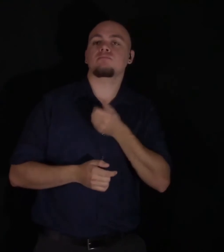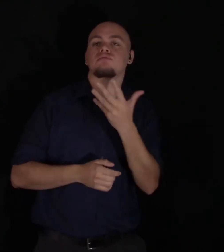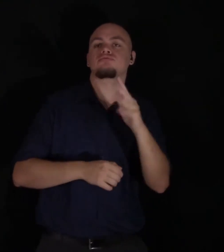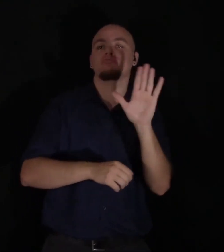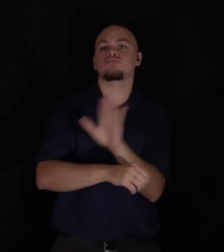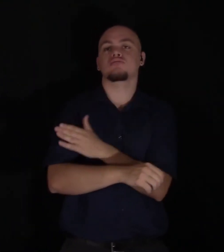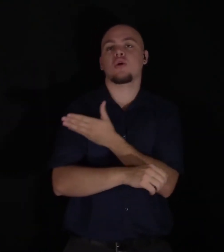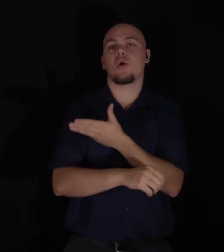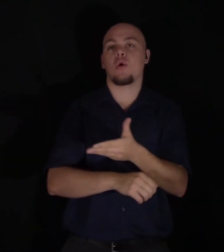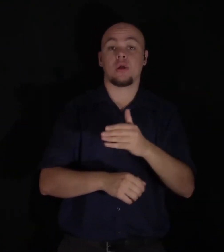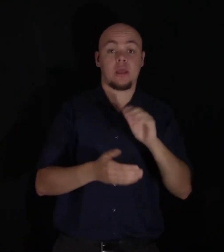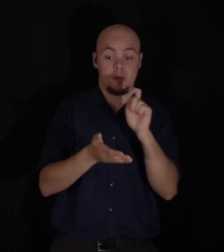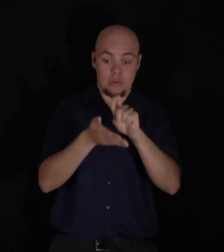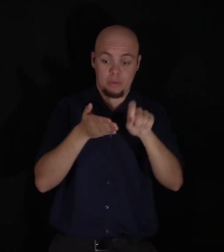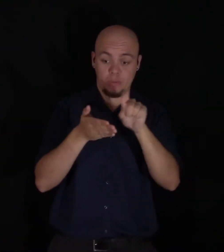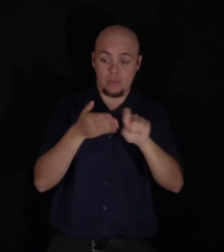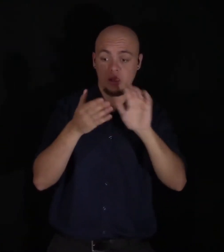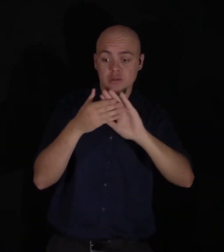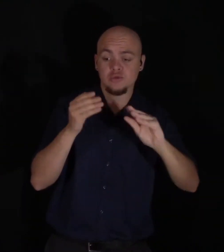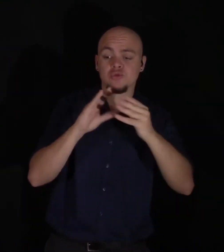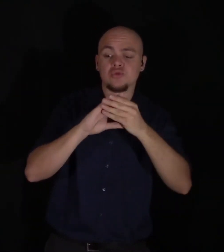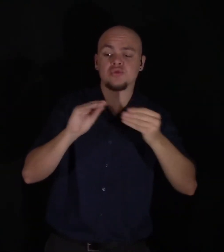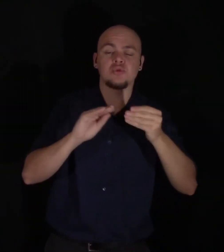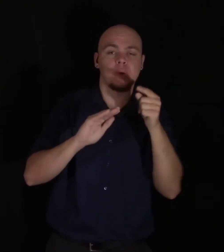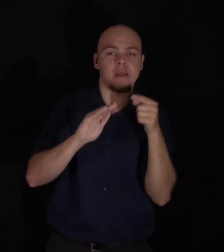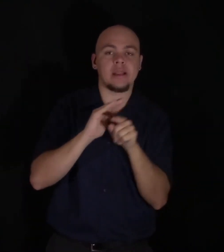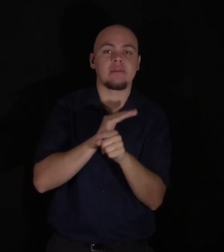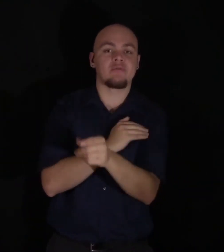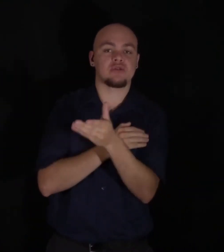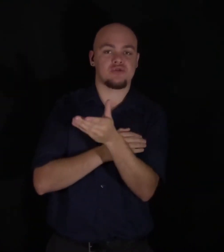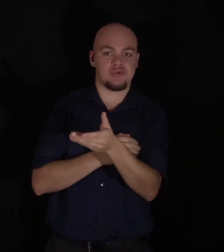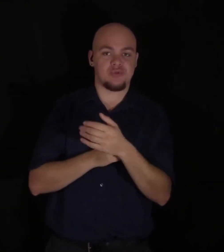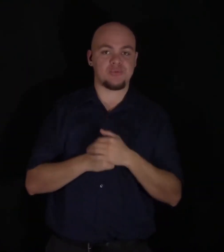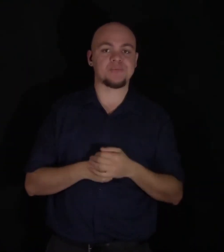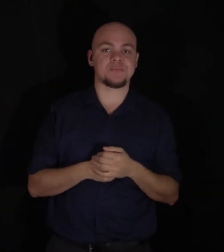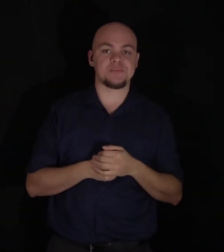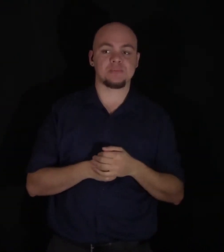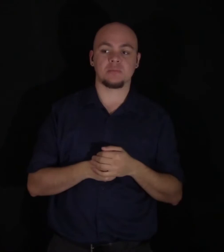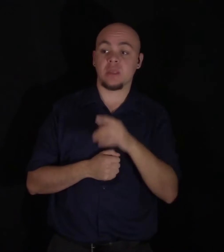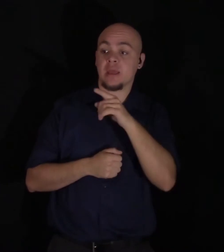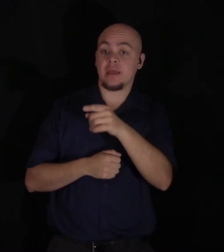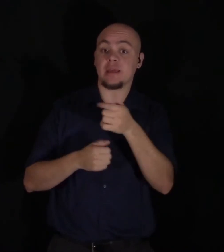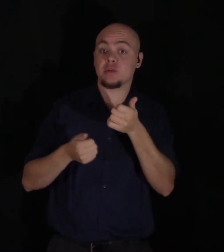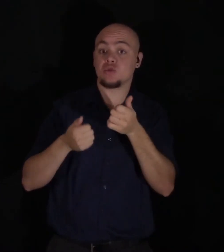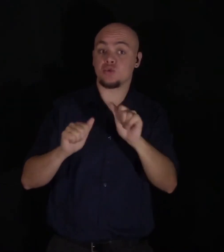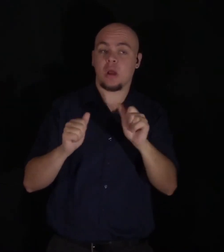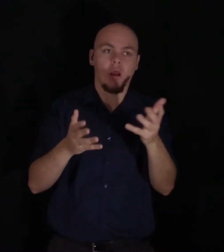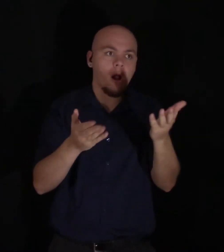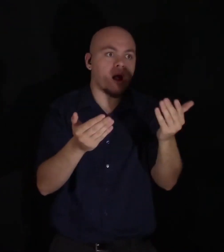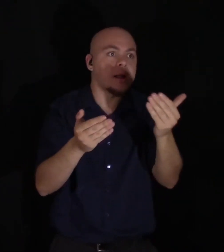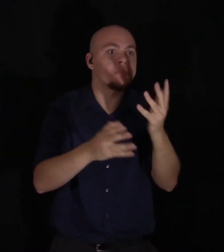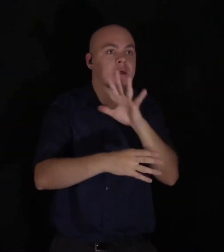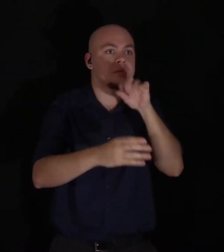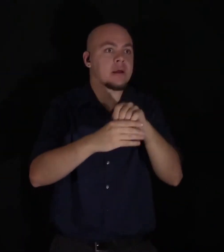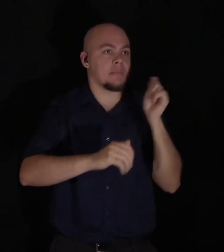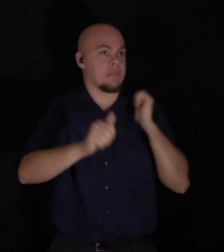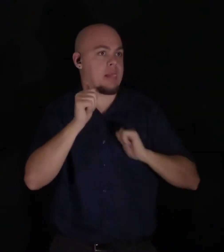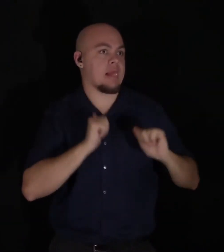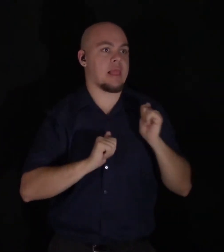tale of enchantment and knightly adventure. He tried to make us act plays, and to enter into masquerades, in which the